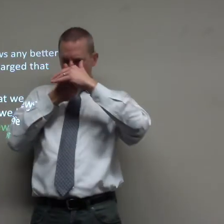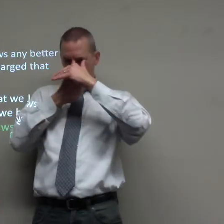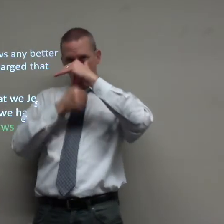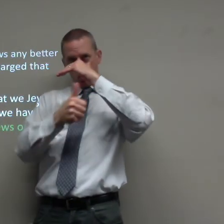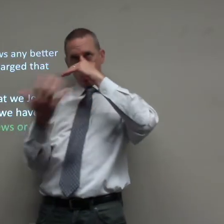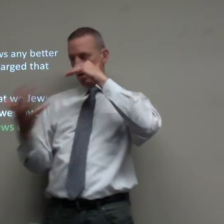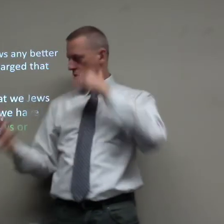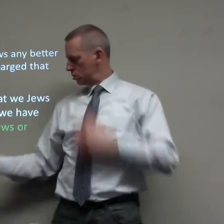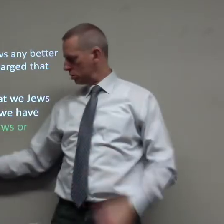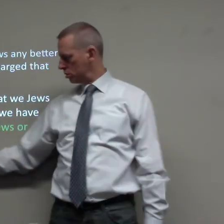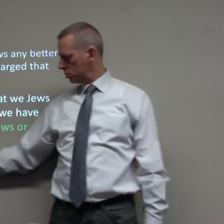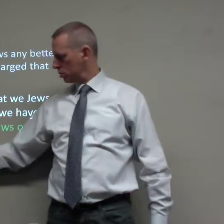we are underneath it